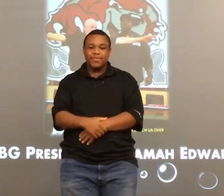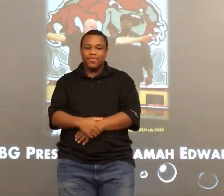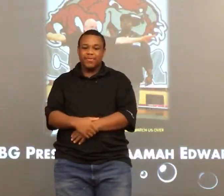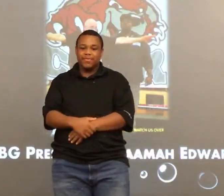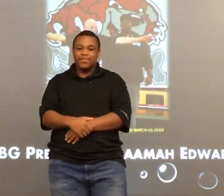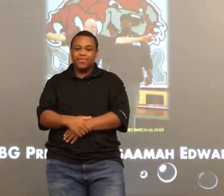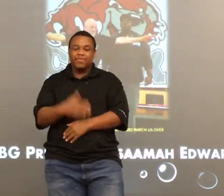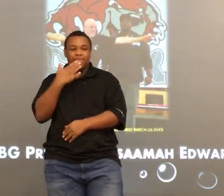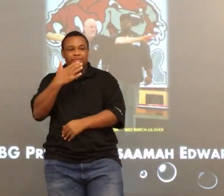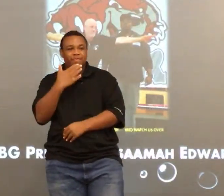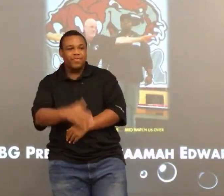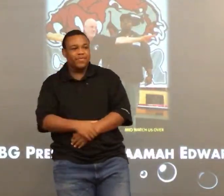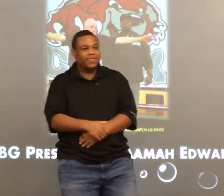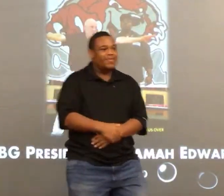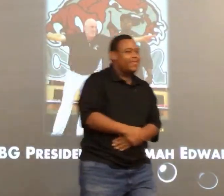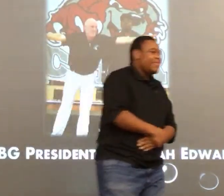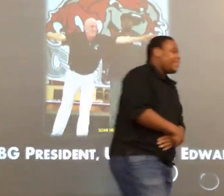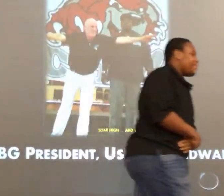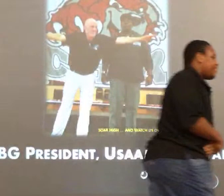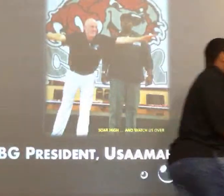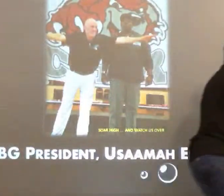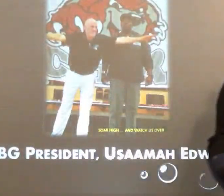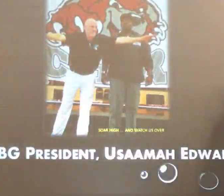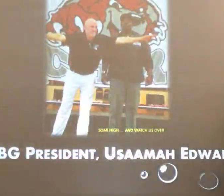I think that's all I'm going to say. Thank you.